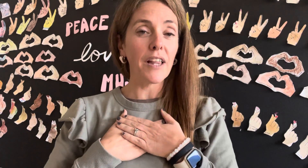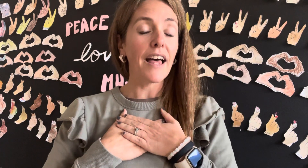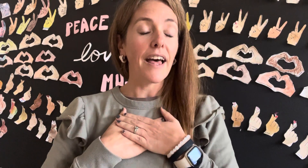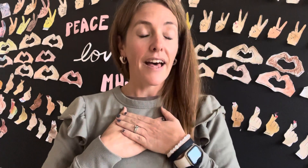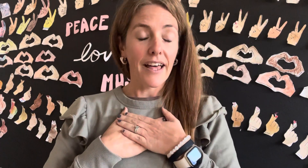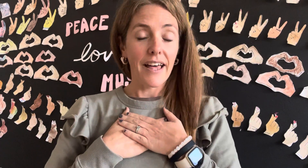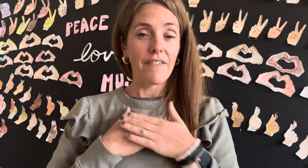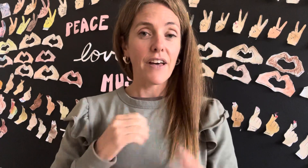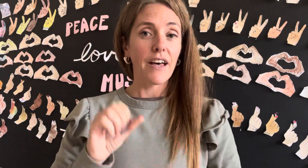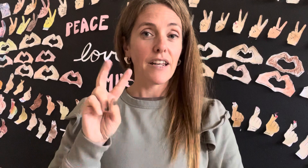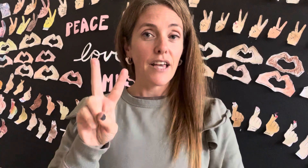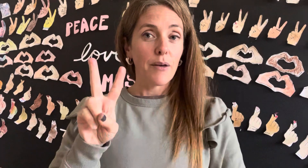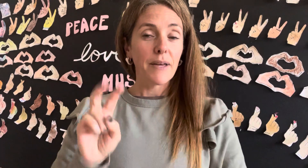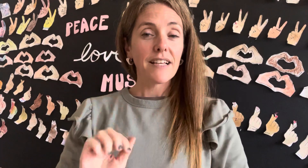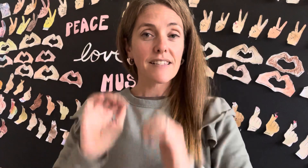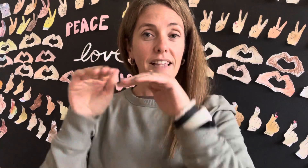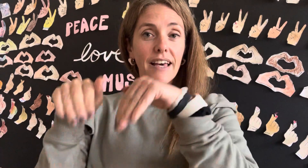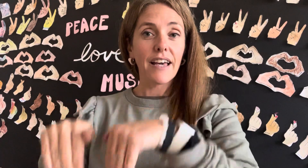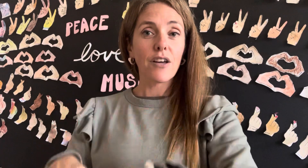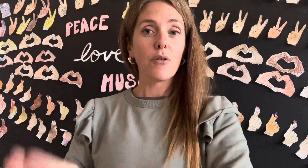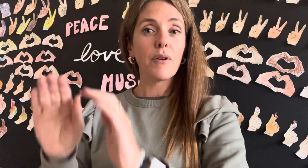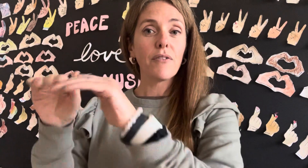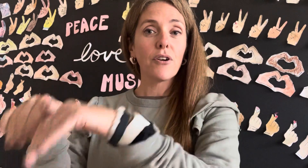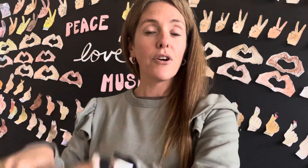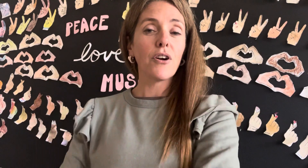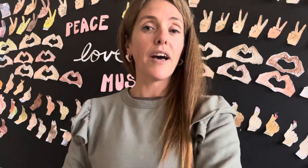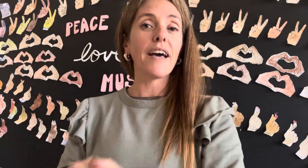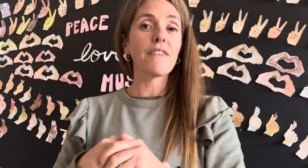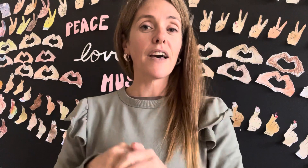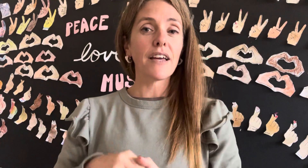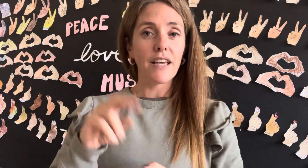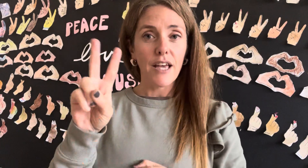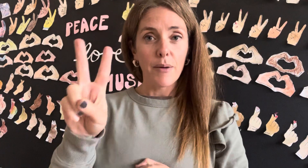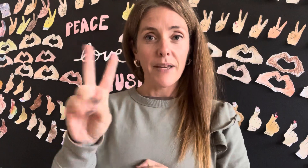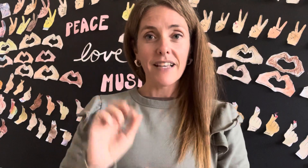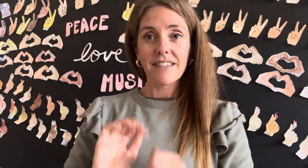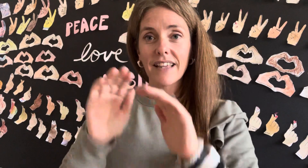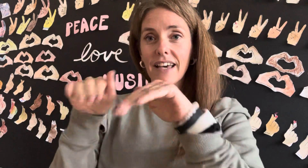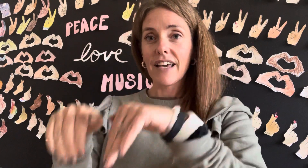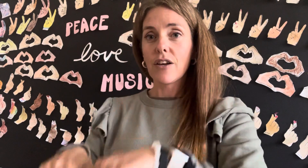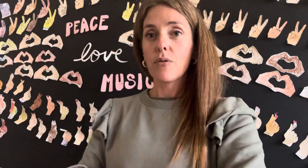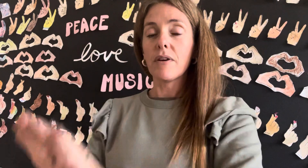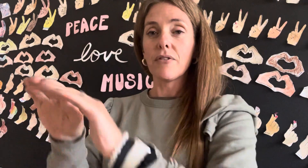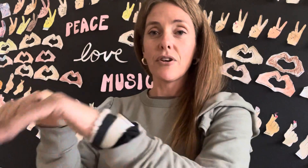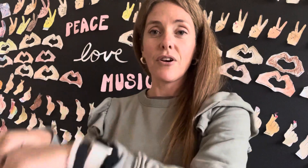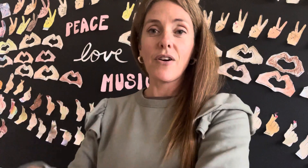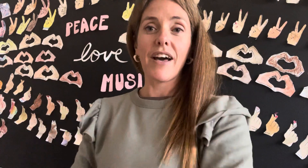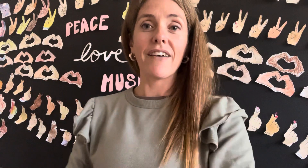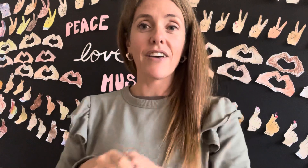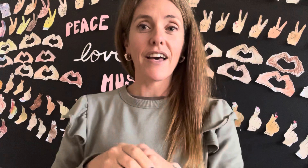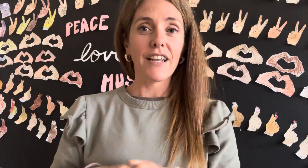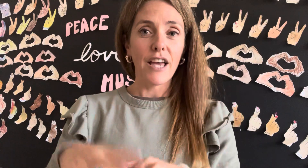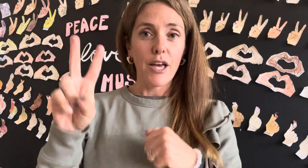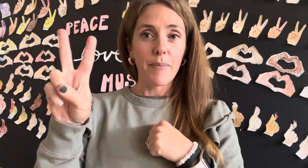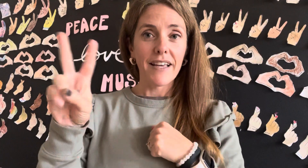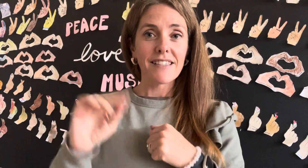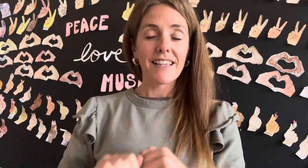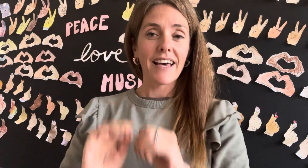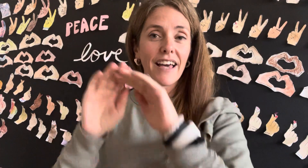I've got peace like a river. I've got peace like a river. I've got peace like